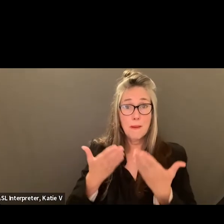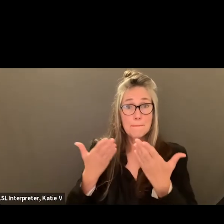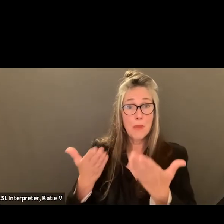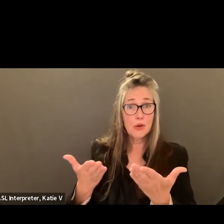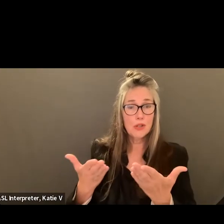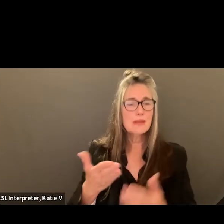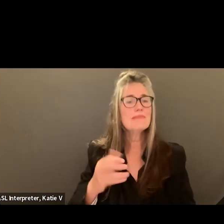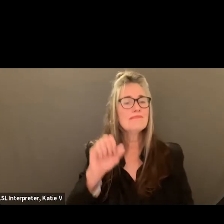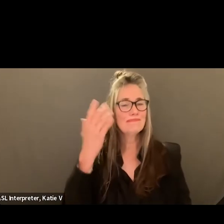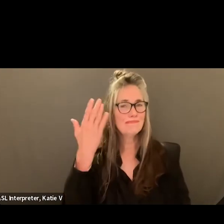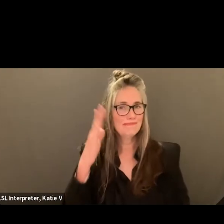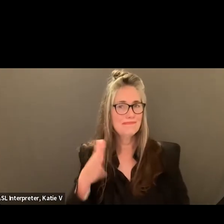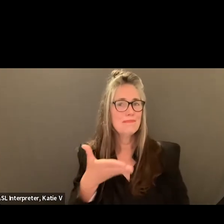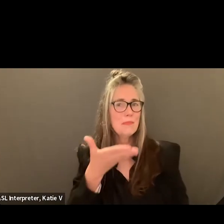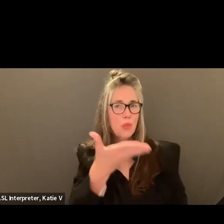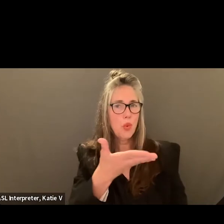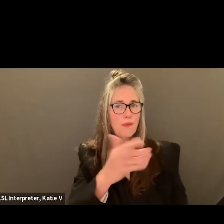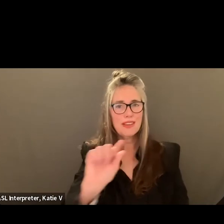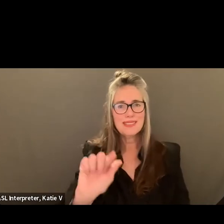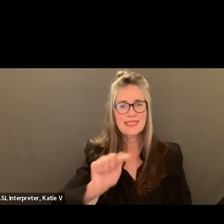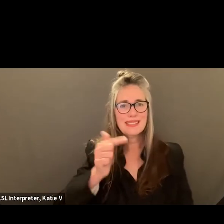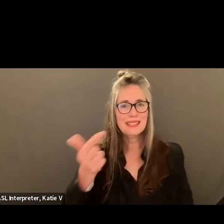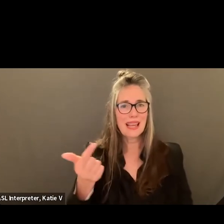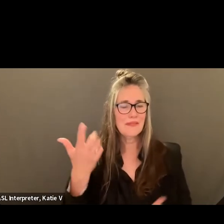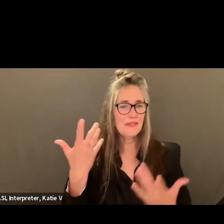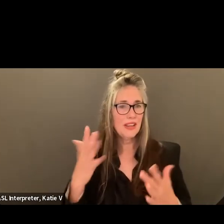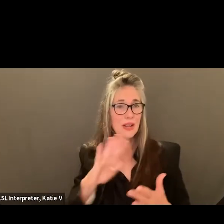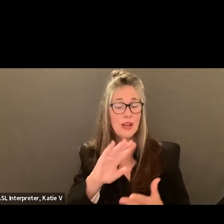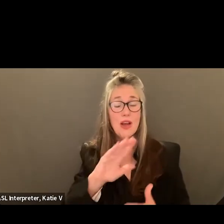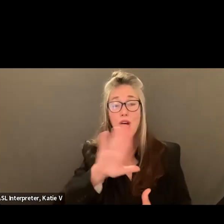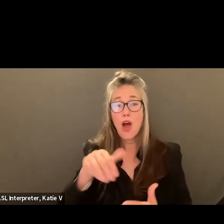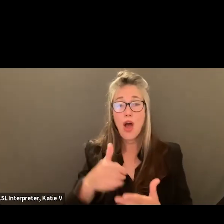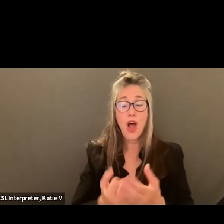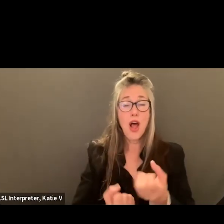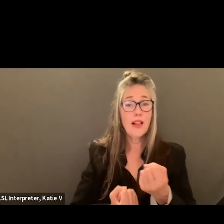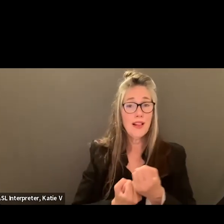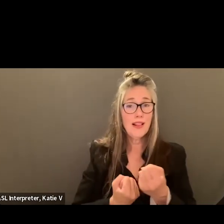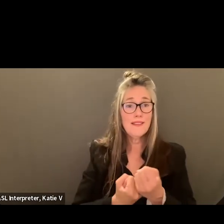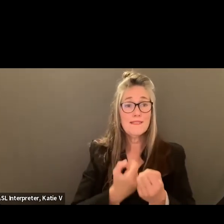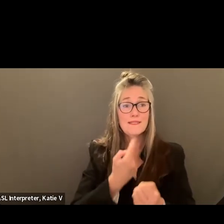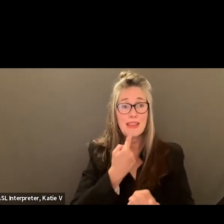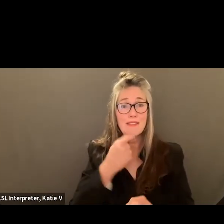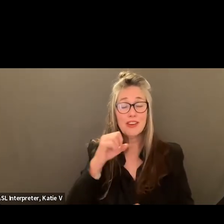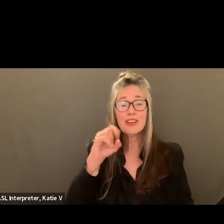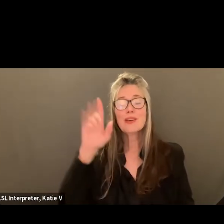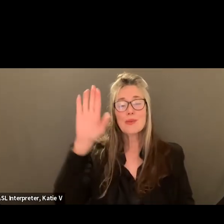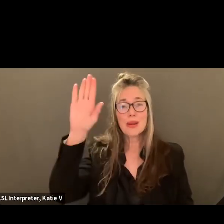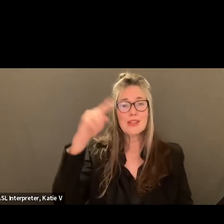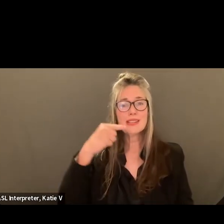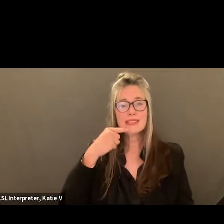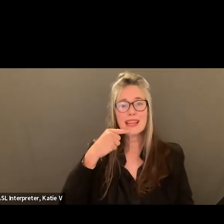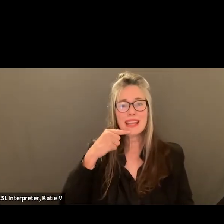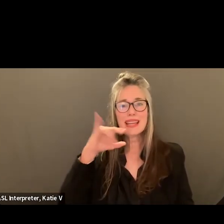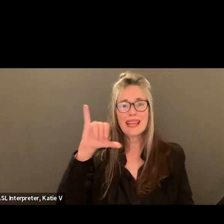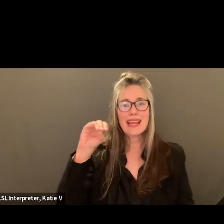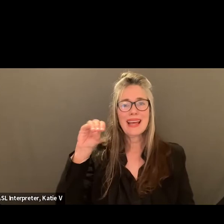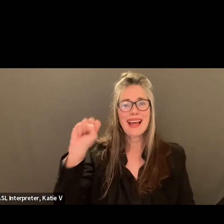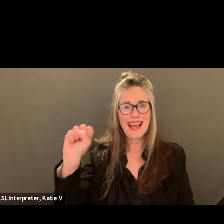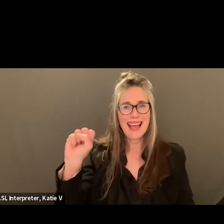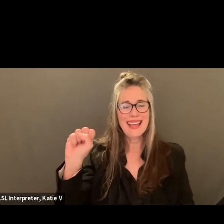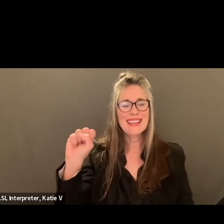So moved. Second. Okay. All in favor, please raise your hand and say aye. Aye. Okay.